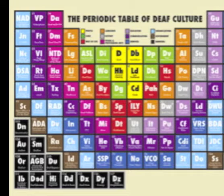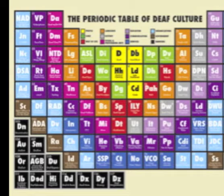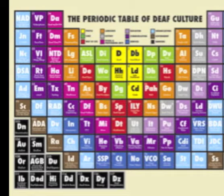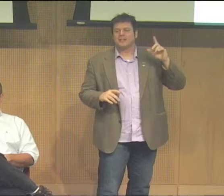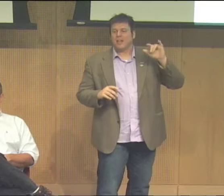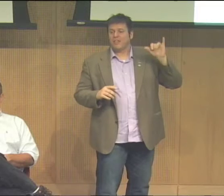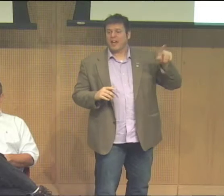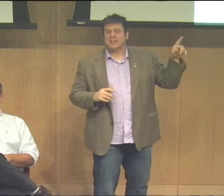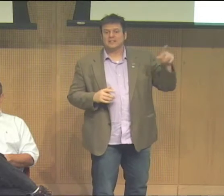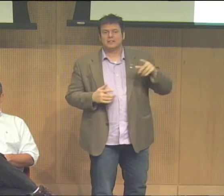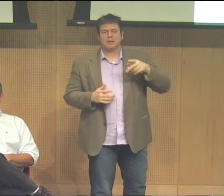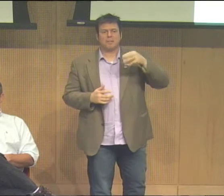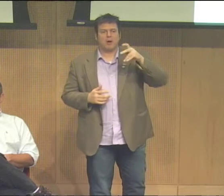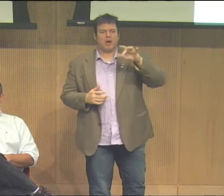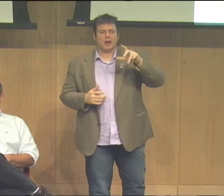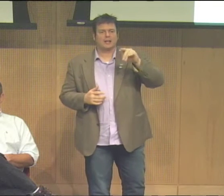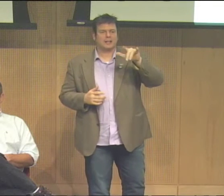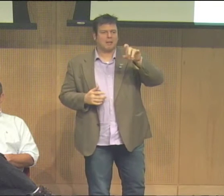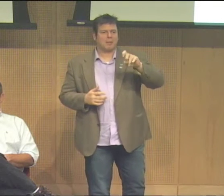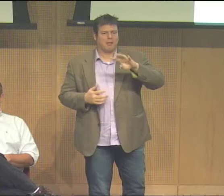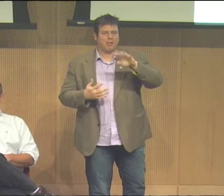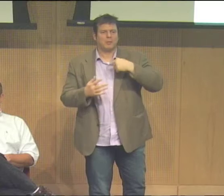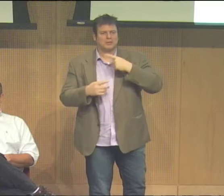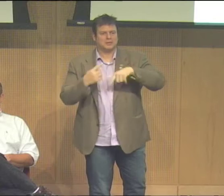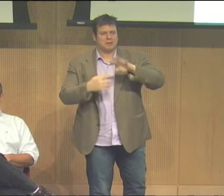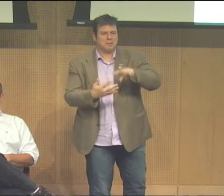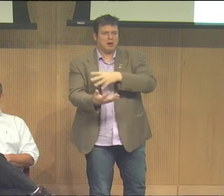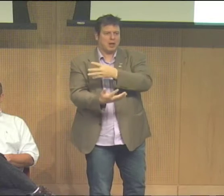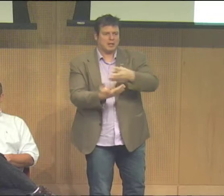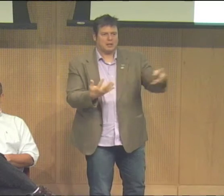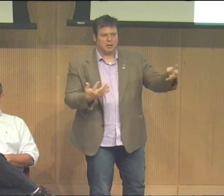pick this one this is a periodic table of deaf culture